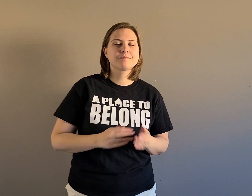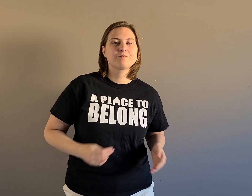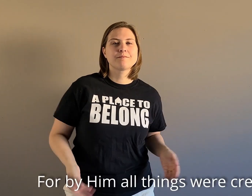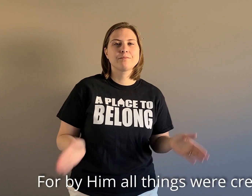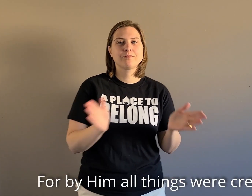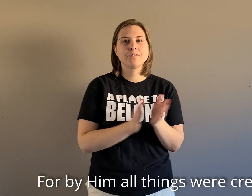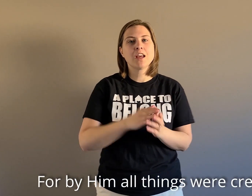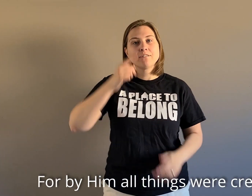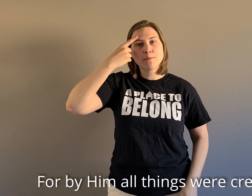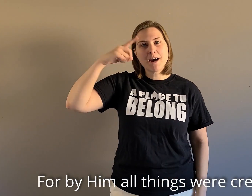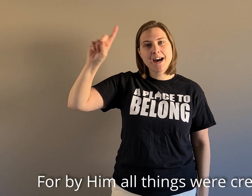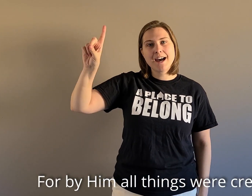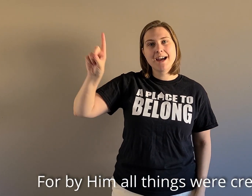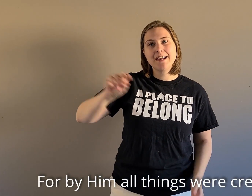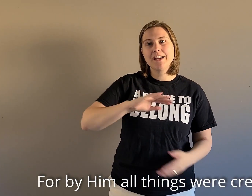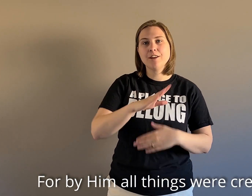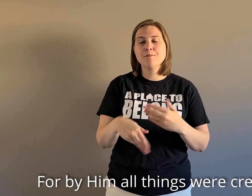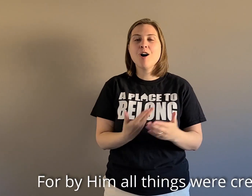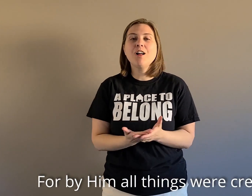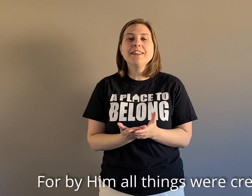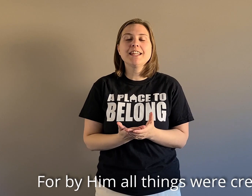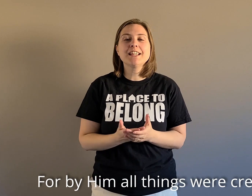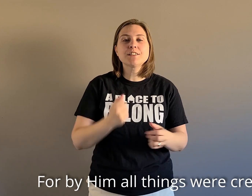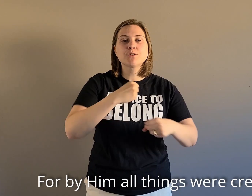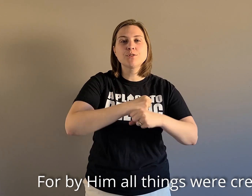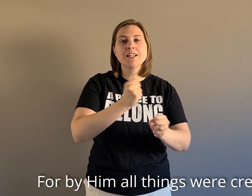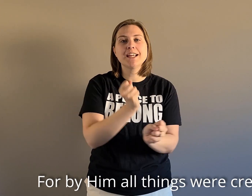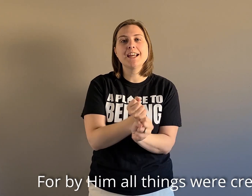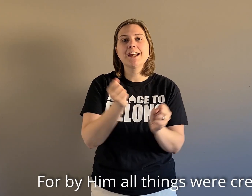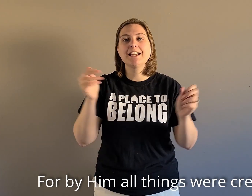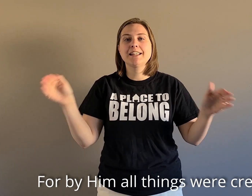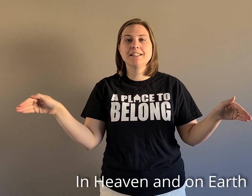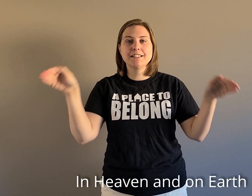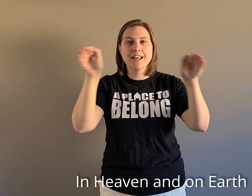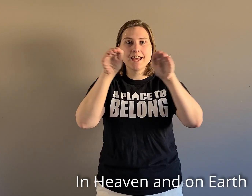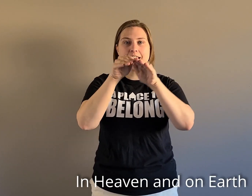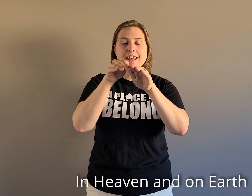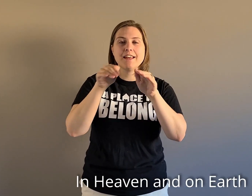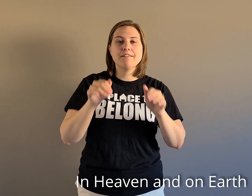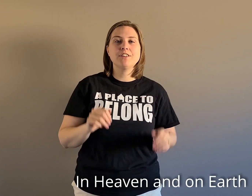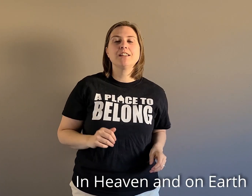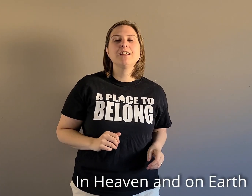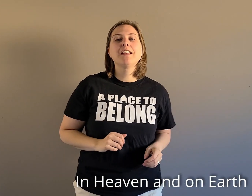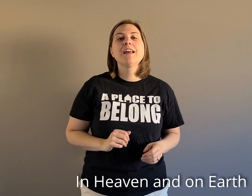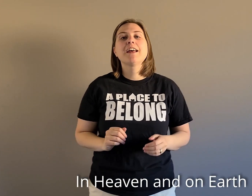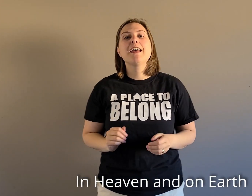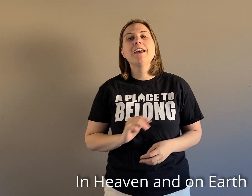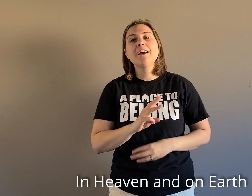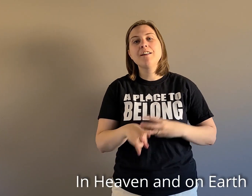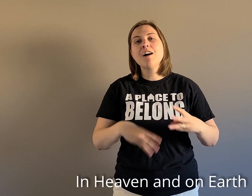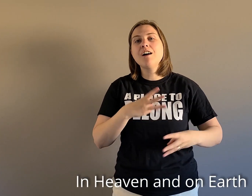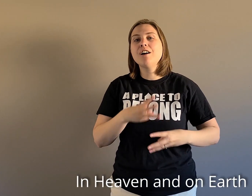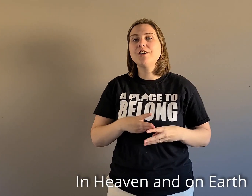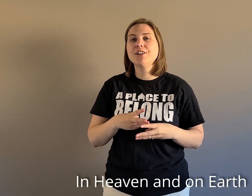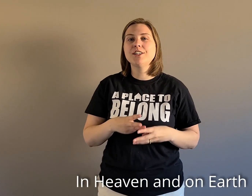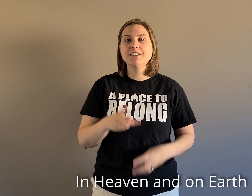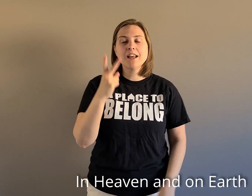by him all things were created in heaven and on earth